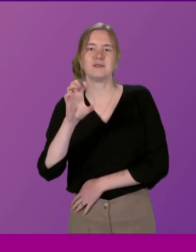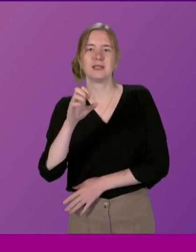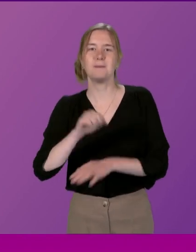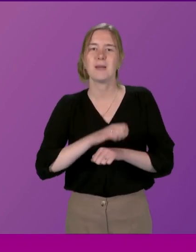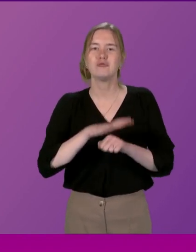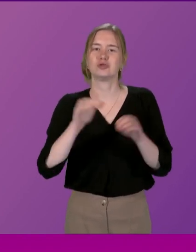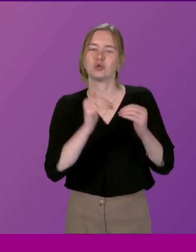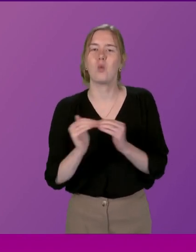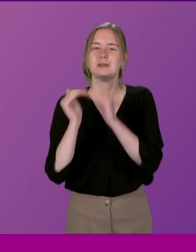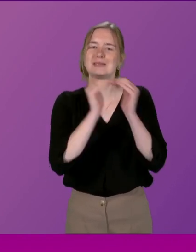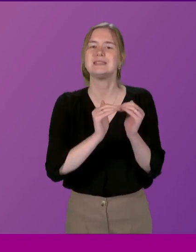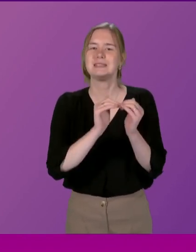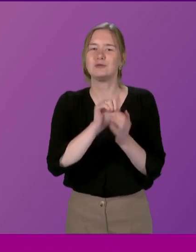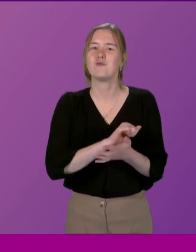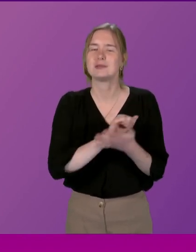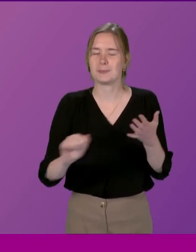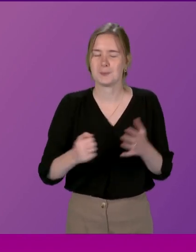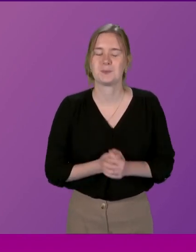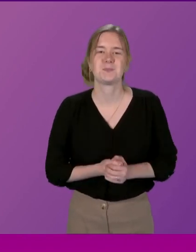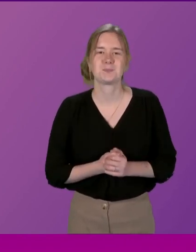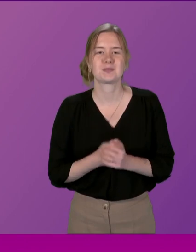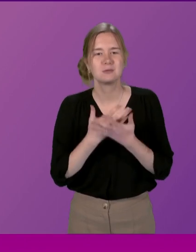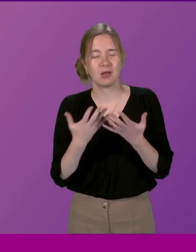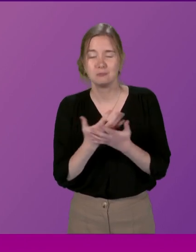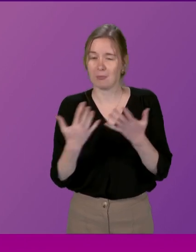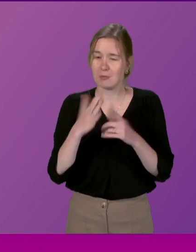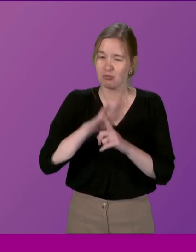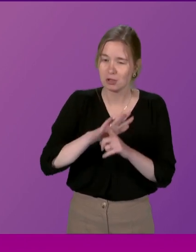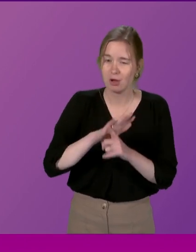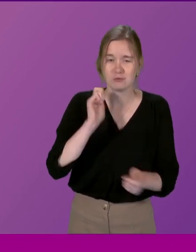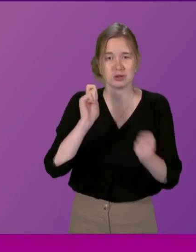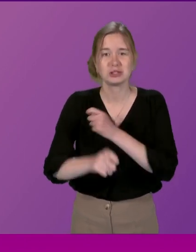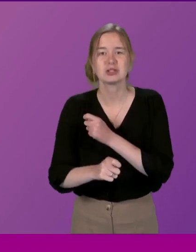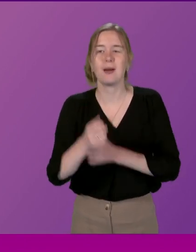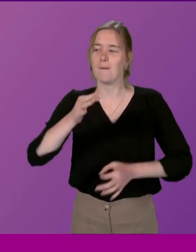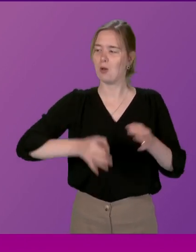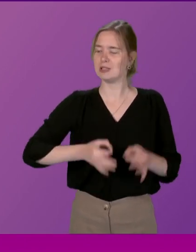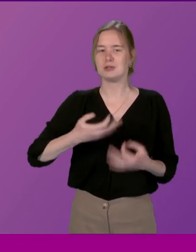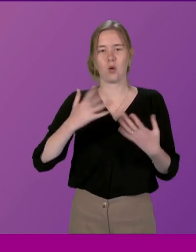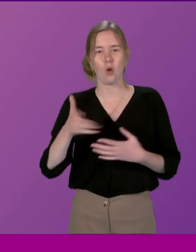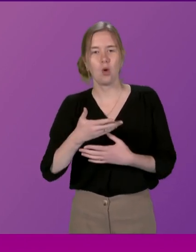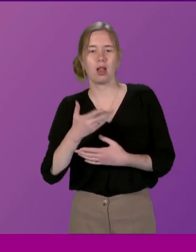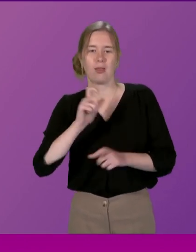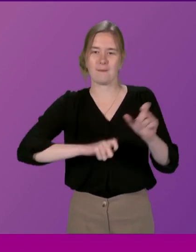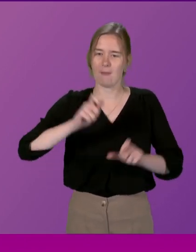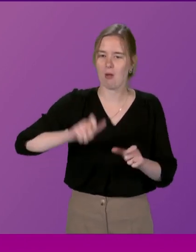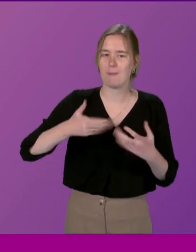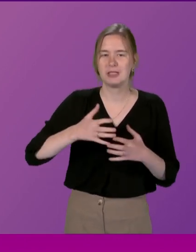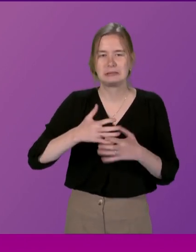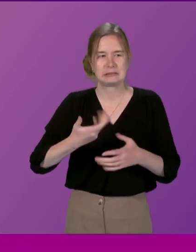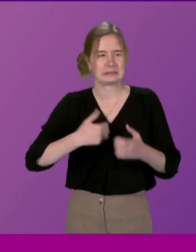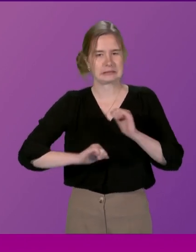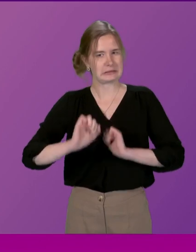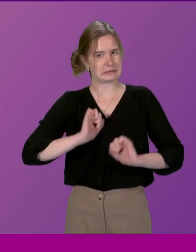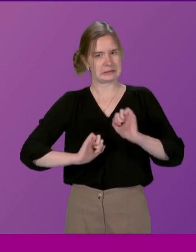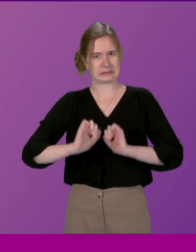referendum For many years and despite increasing pressures for change Politicians of all colours had been reluctant to engage in